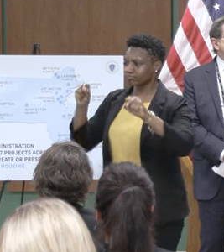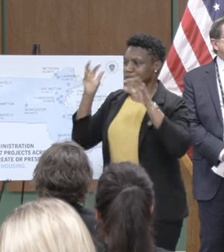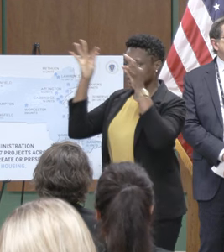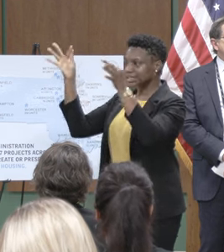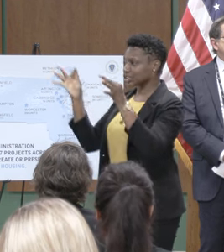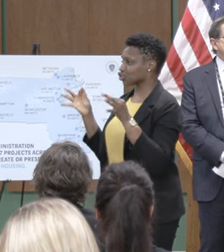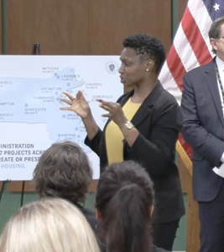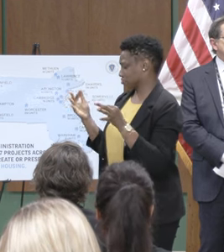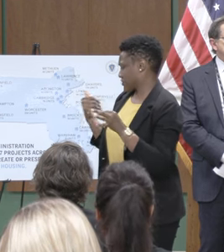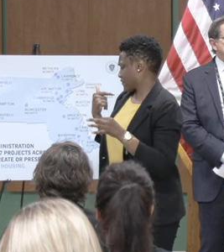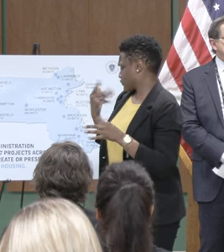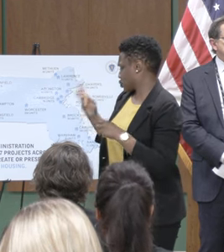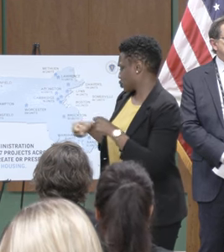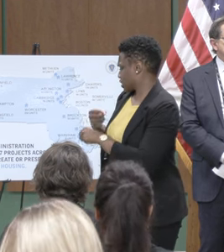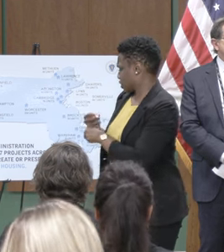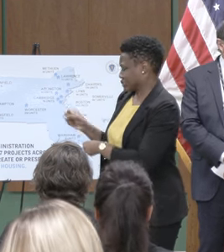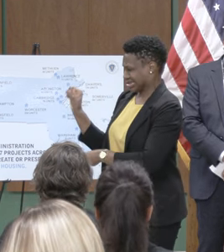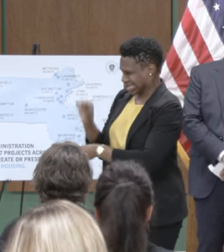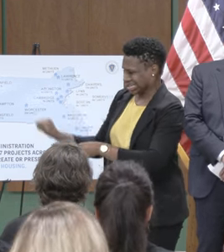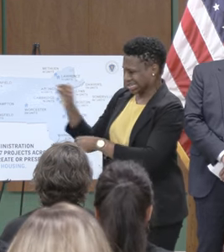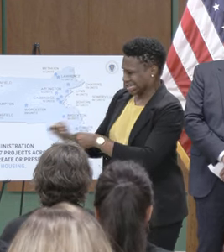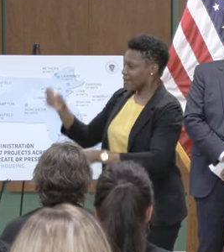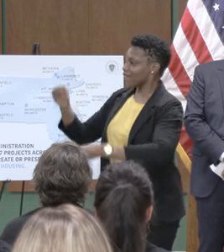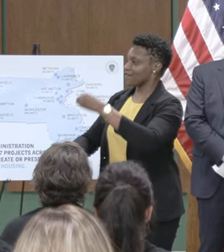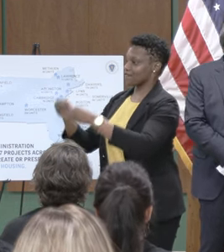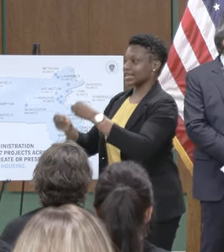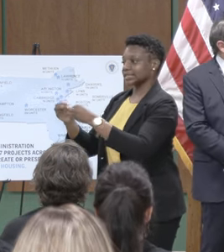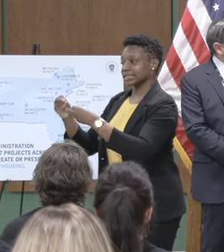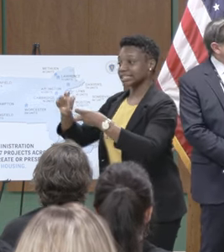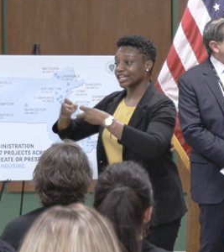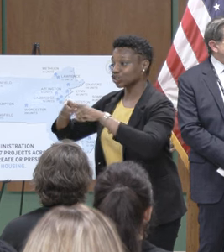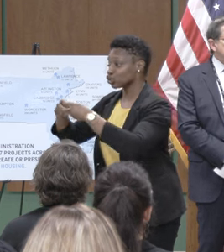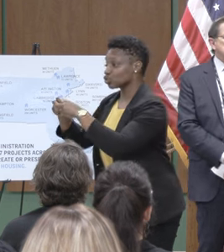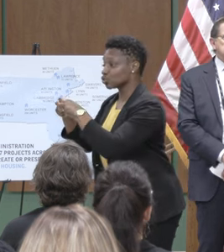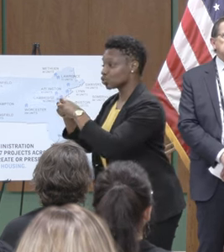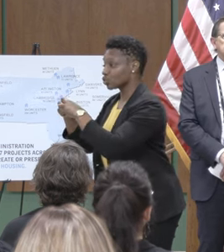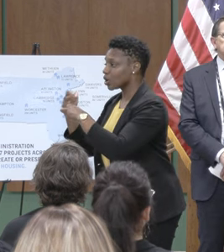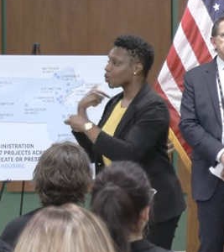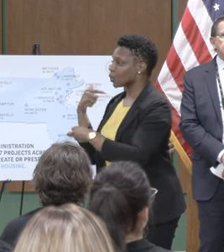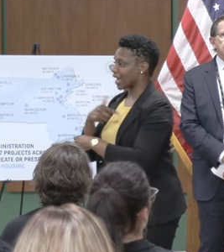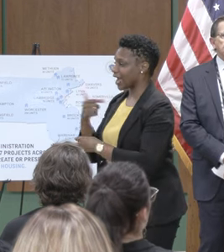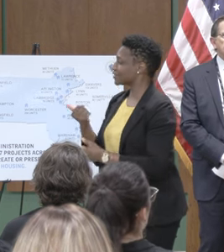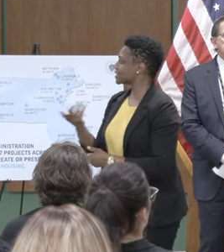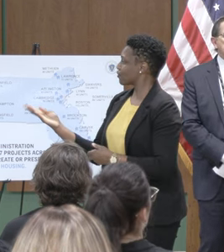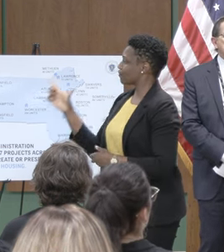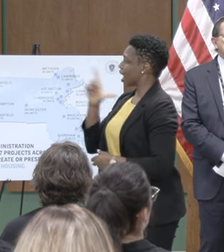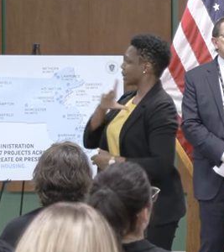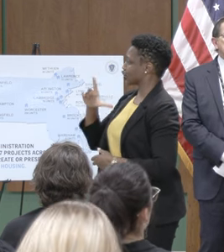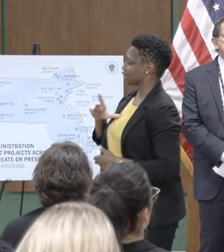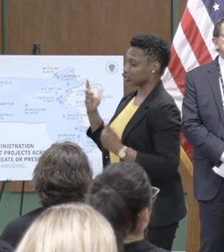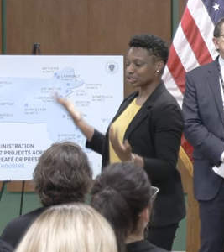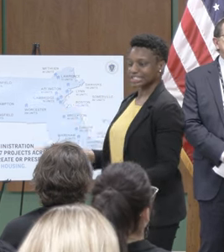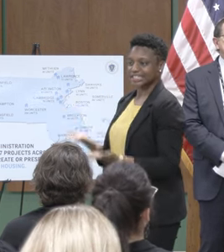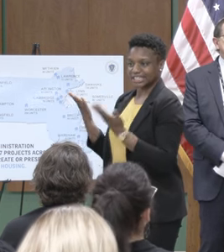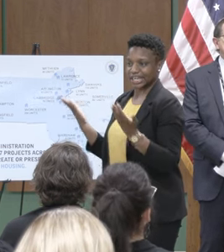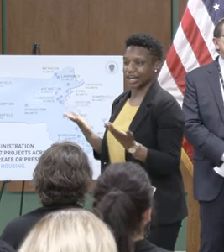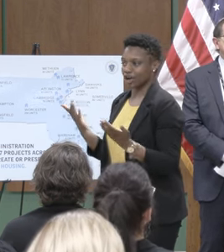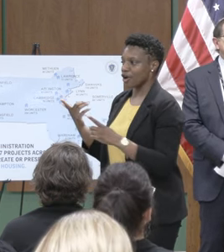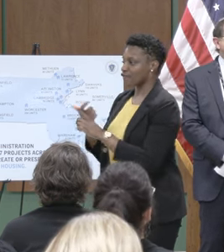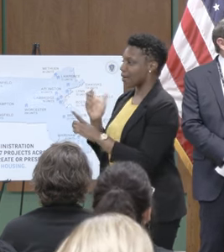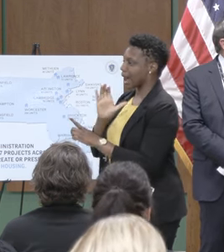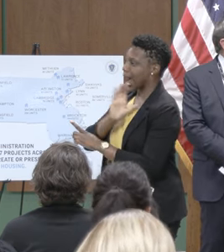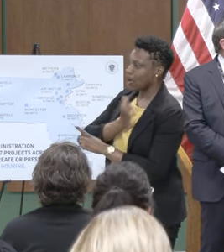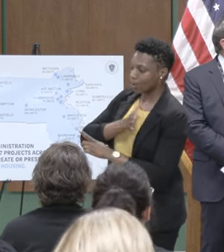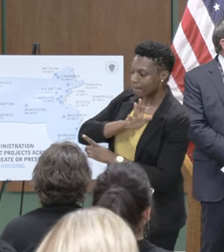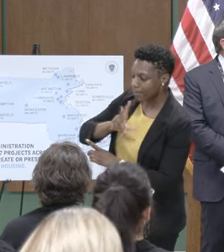to begin to work on this critical need and I want to acknowledge we have a number of our local officials here today from our planning board select board and staff